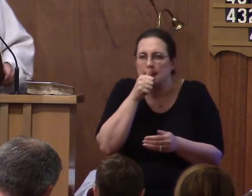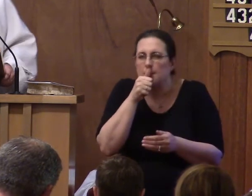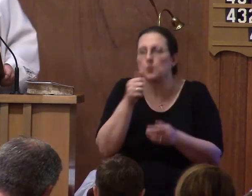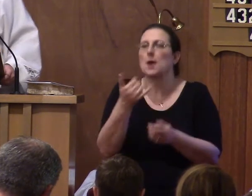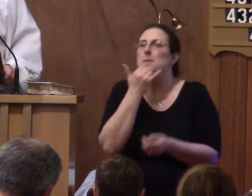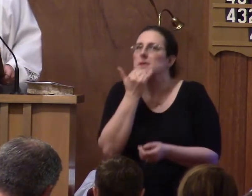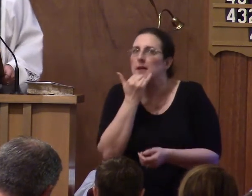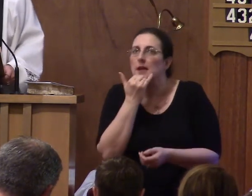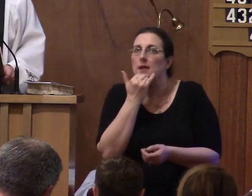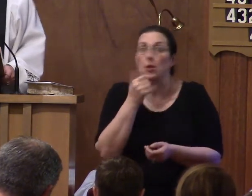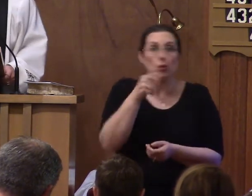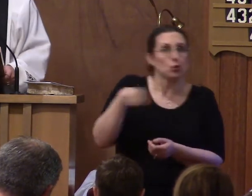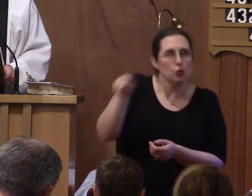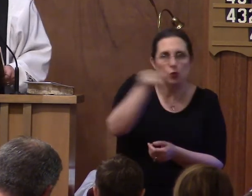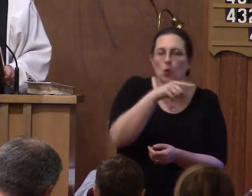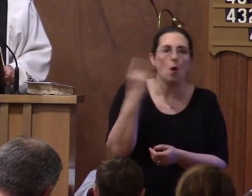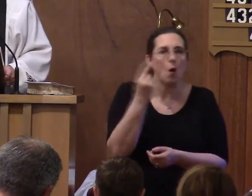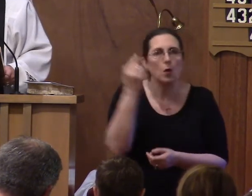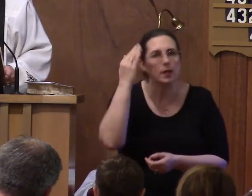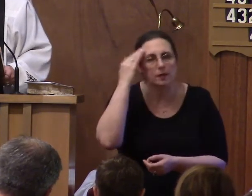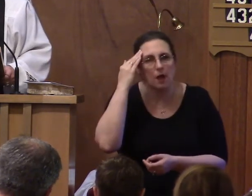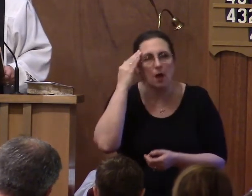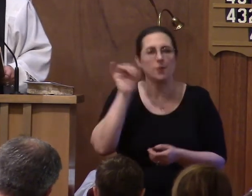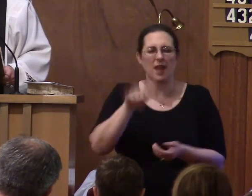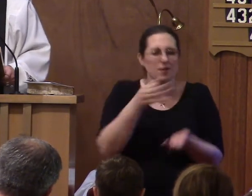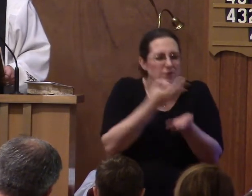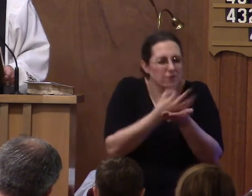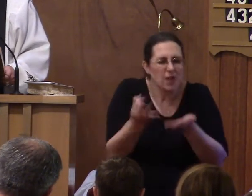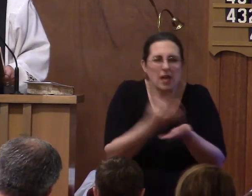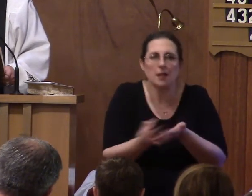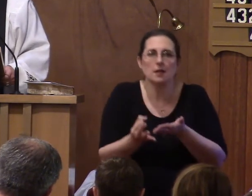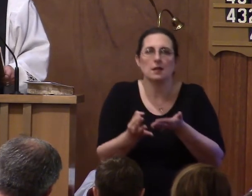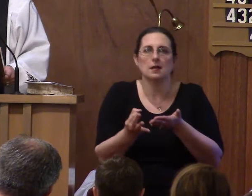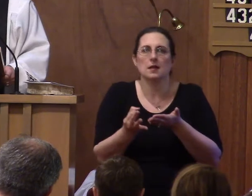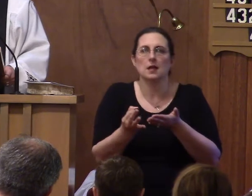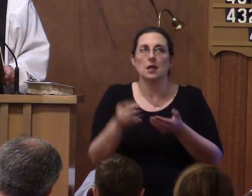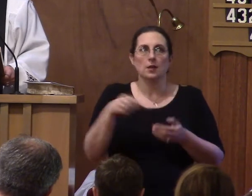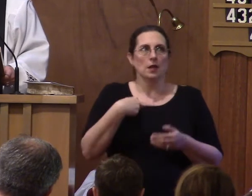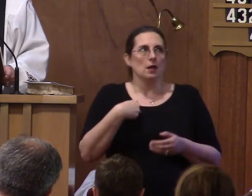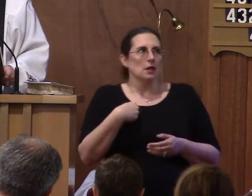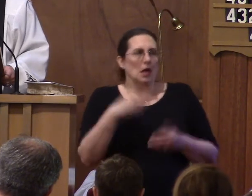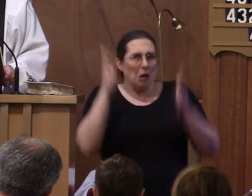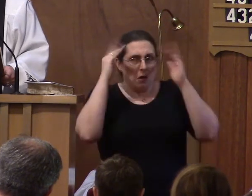only by you failure, that hope no one catches you temptation.